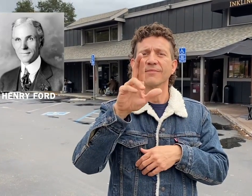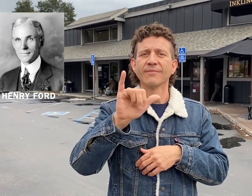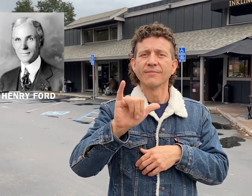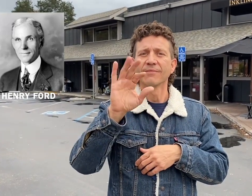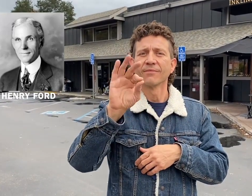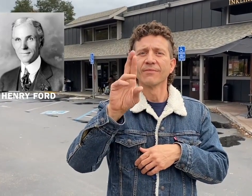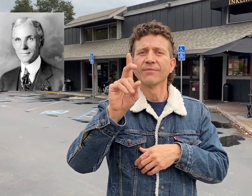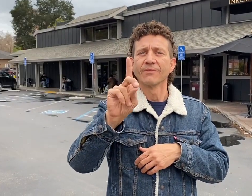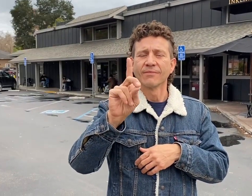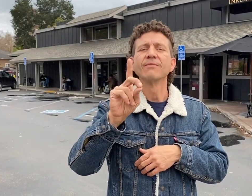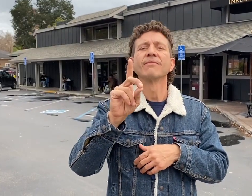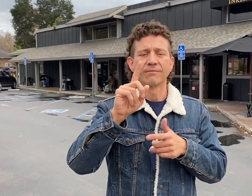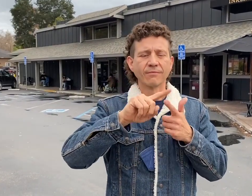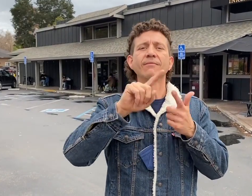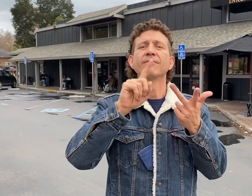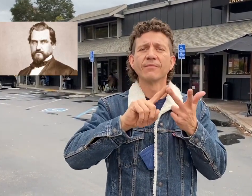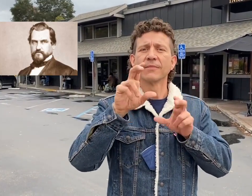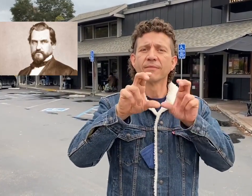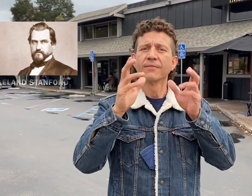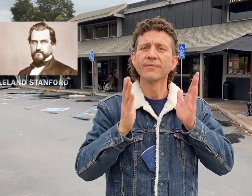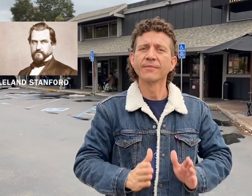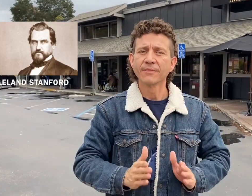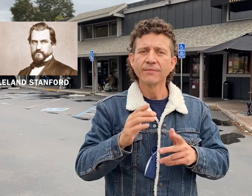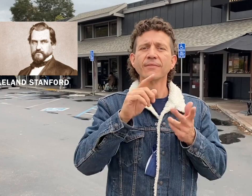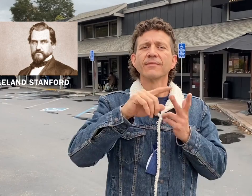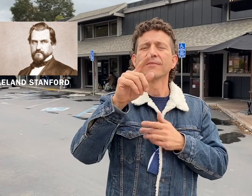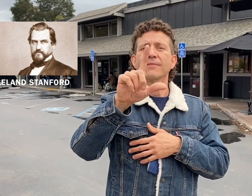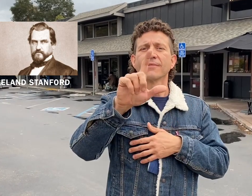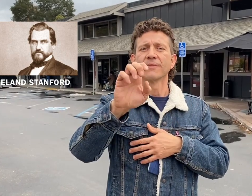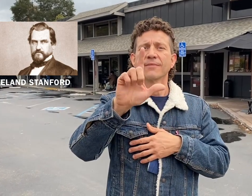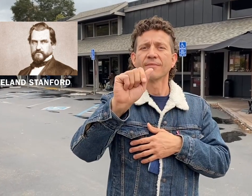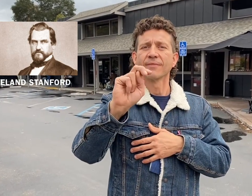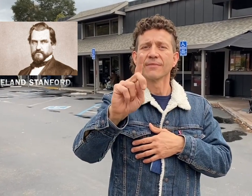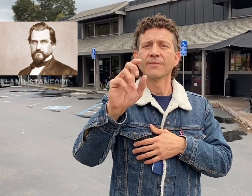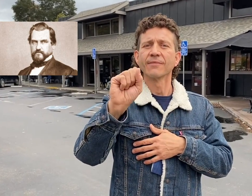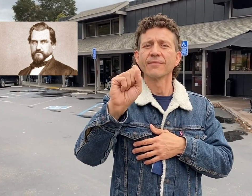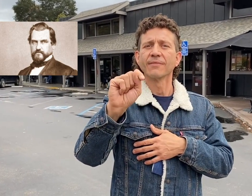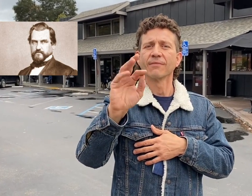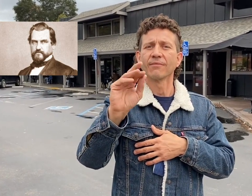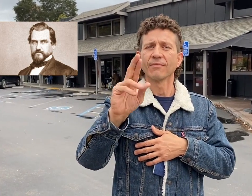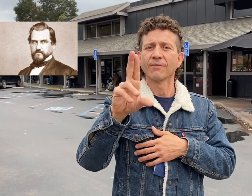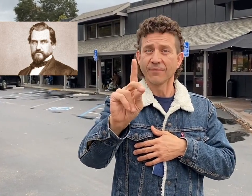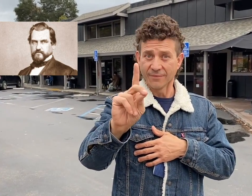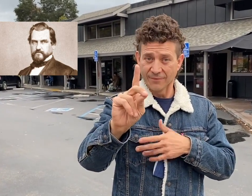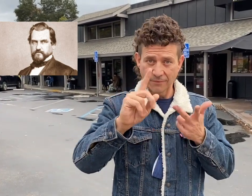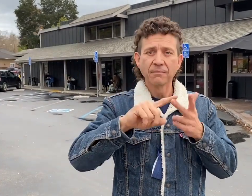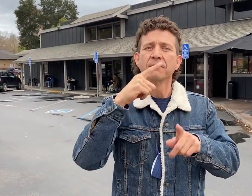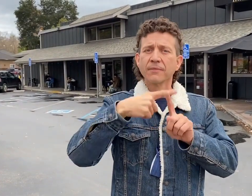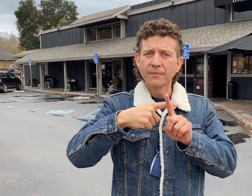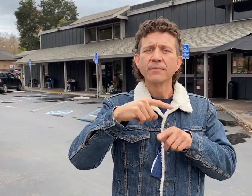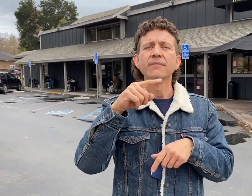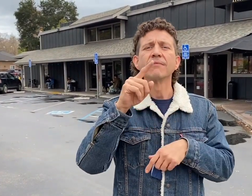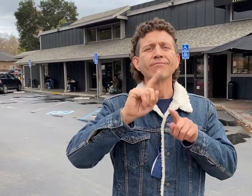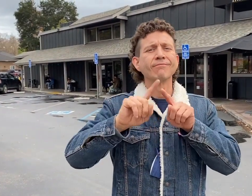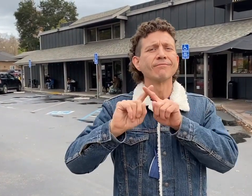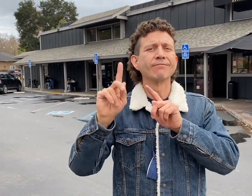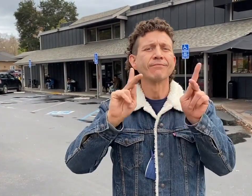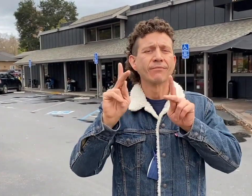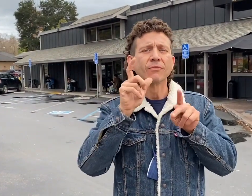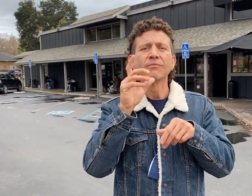and businessman Leland Stanford, as well as owners of horses who were competing at